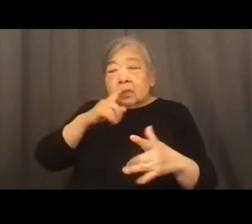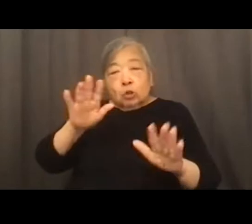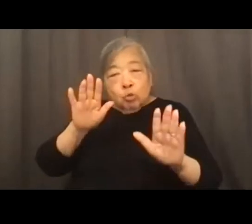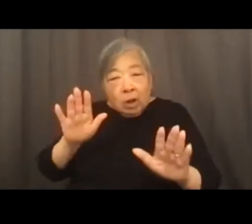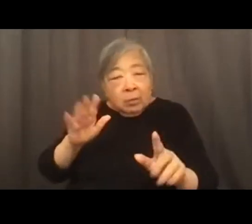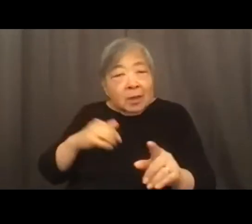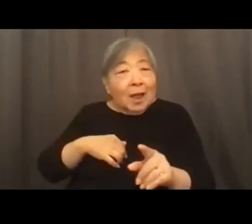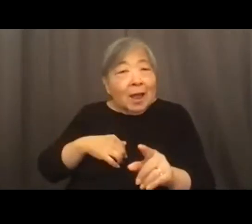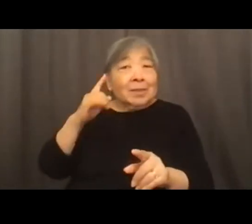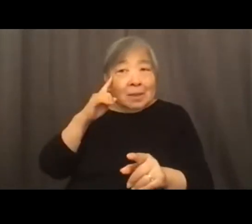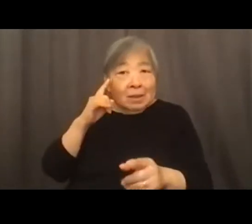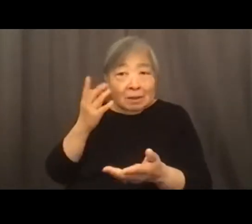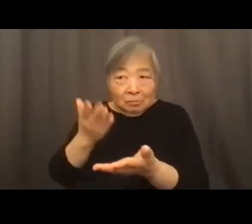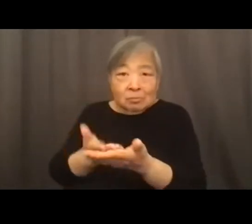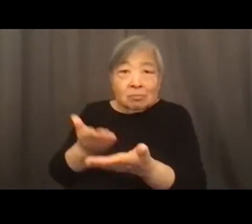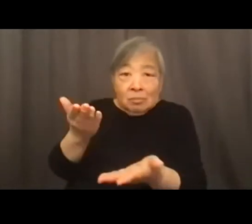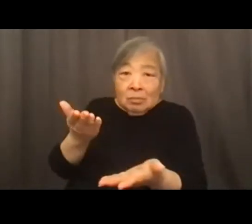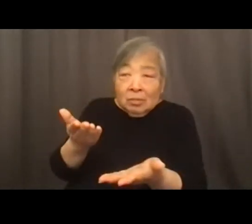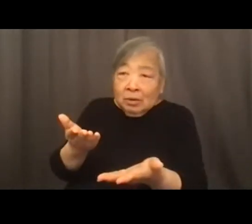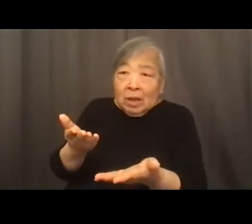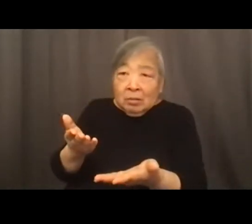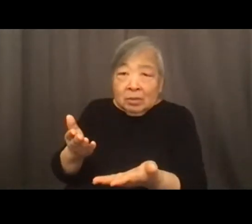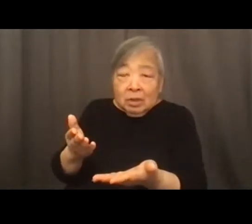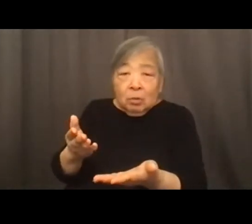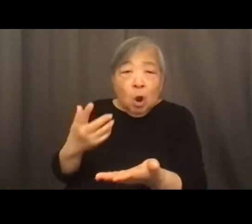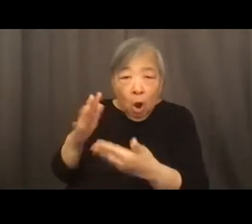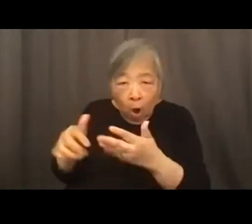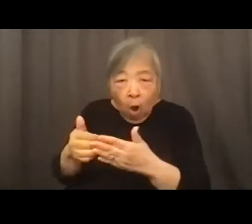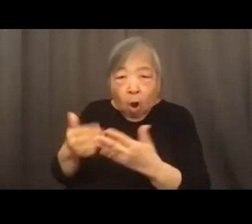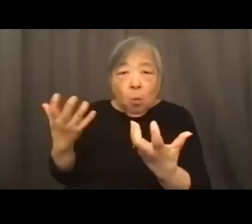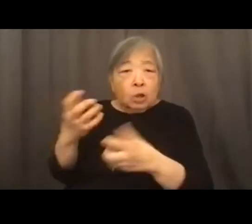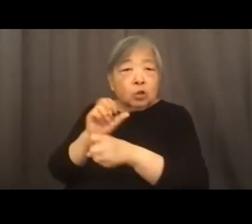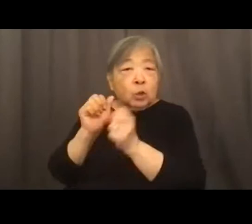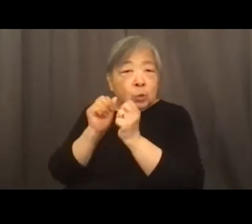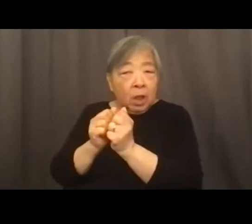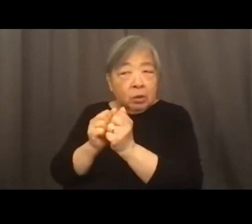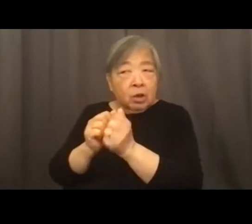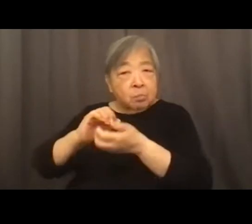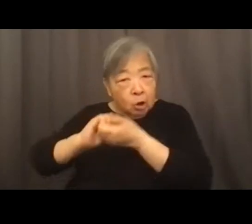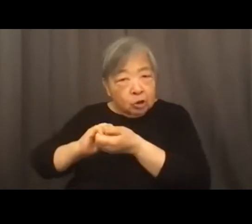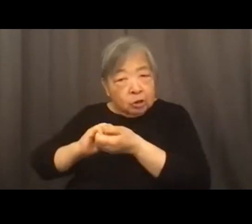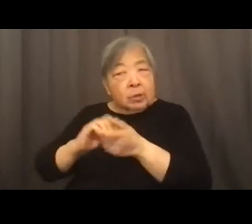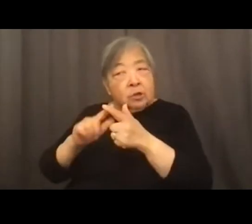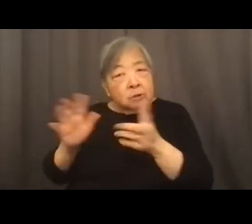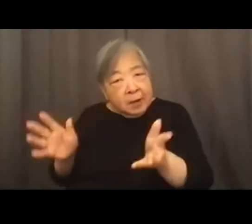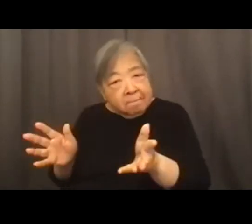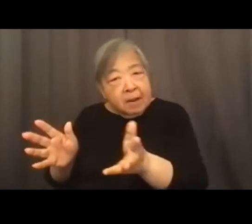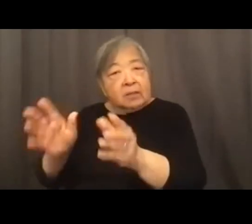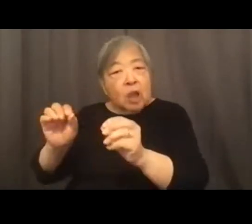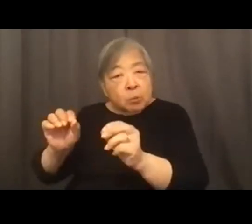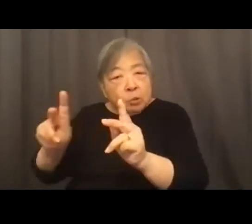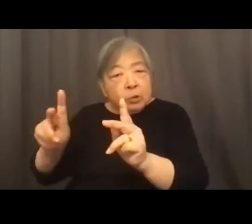think is a testament to the fact that we all want to work together in partnership to advance fair housing opportunities.